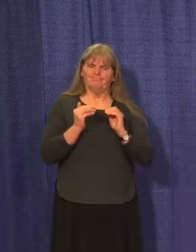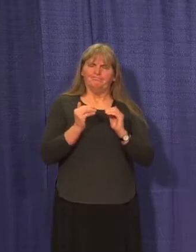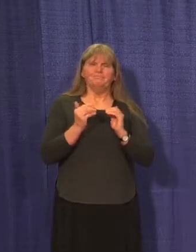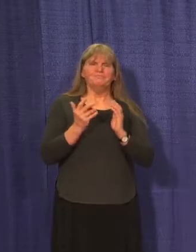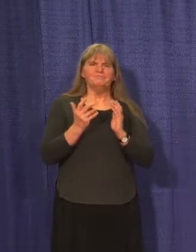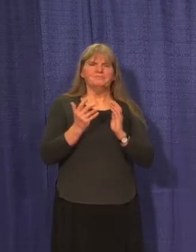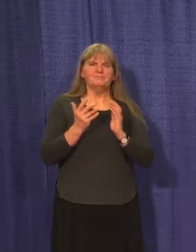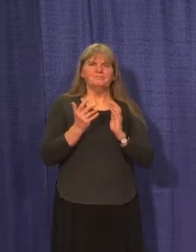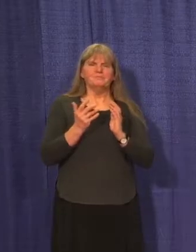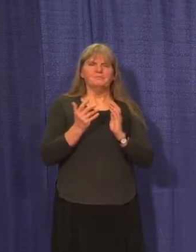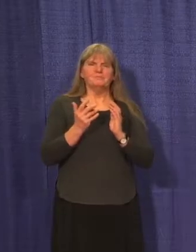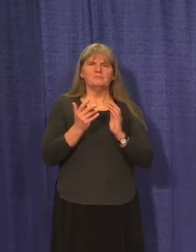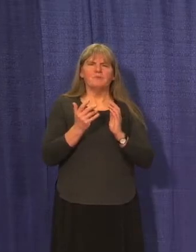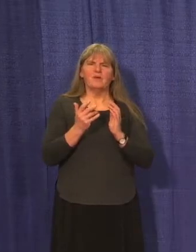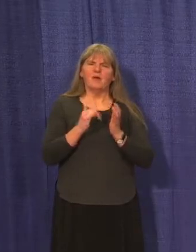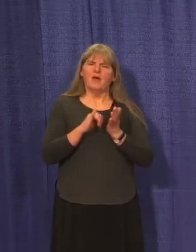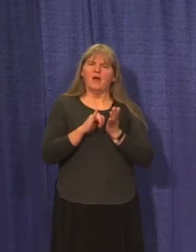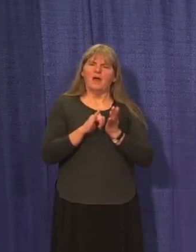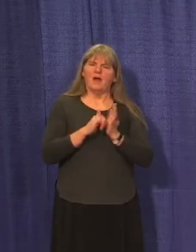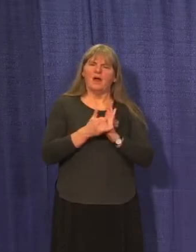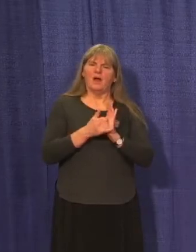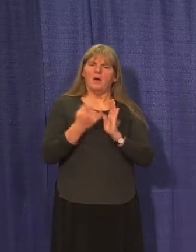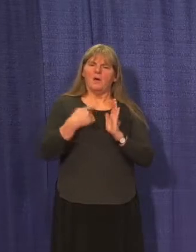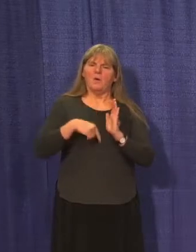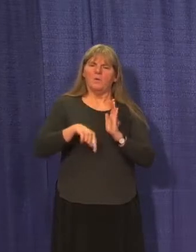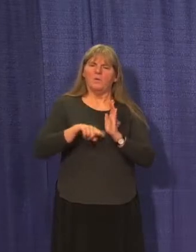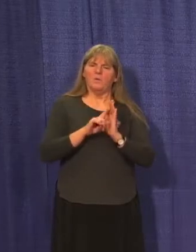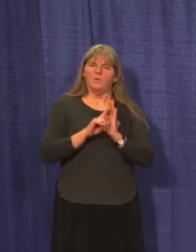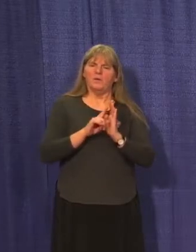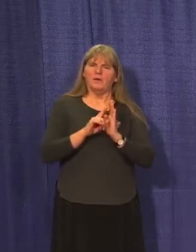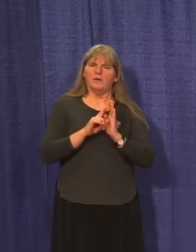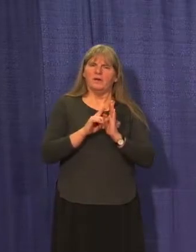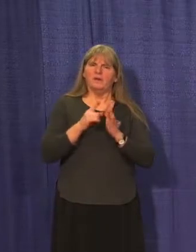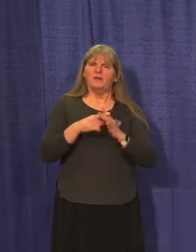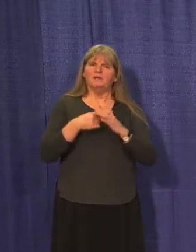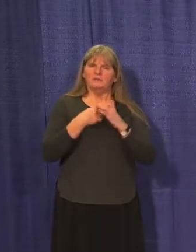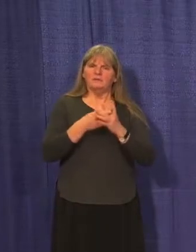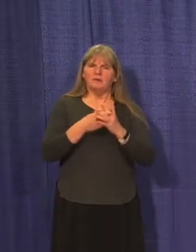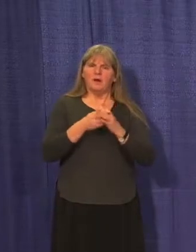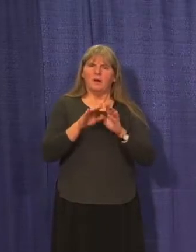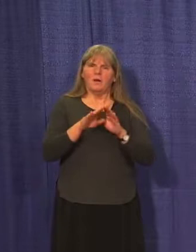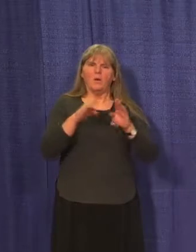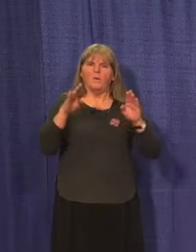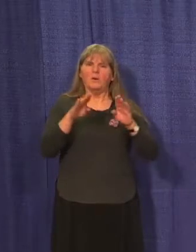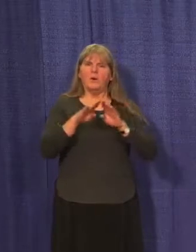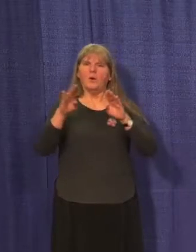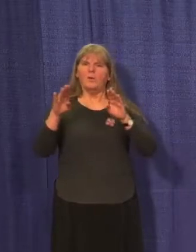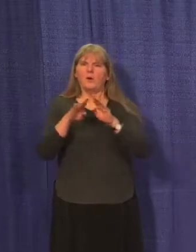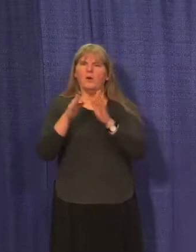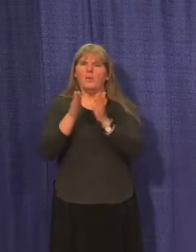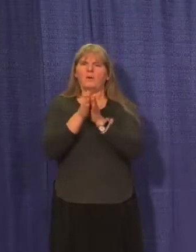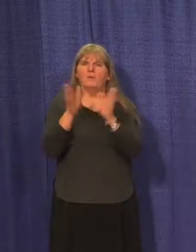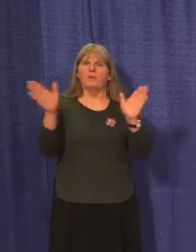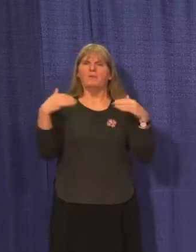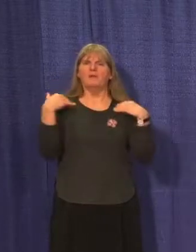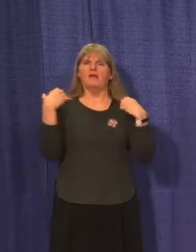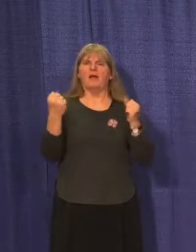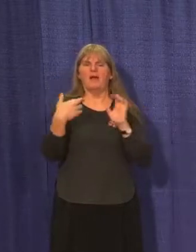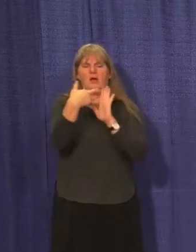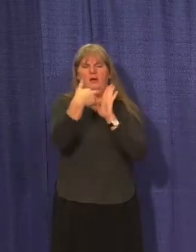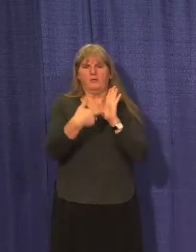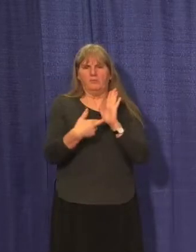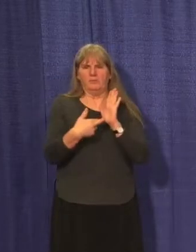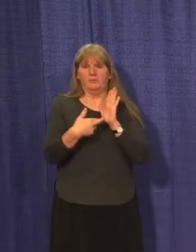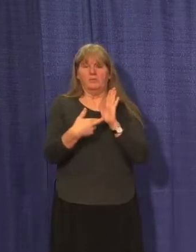how will we start to remove public health measures when we have our... When we have